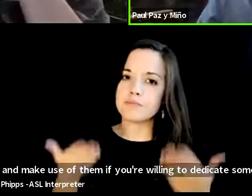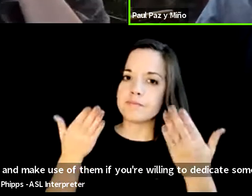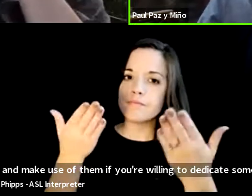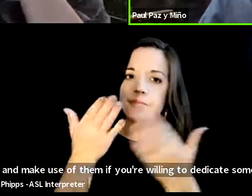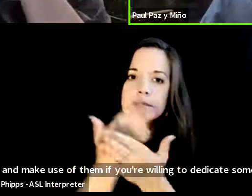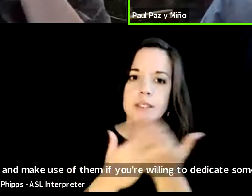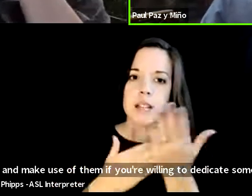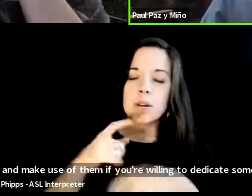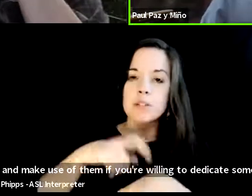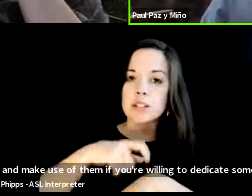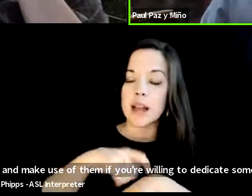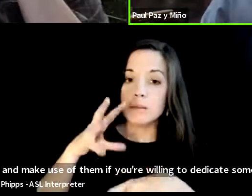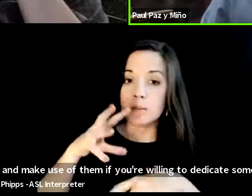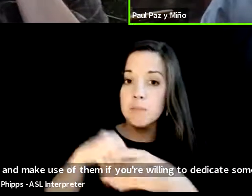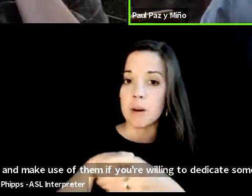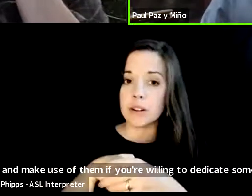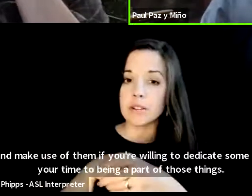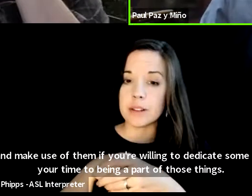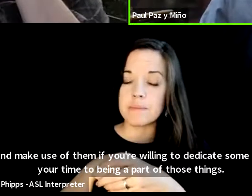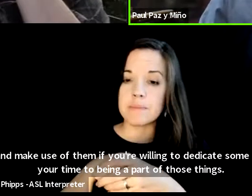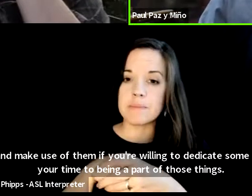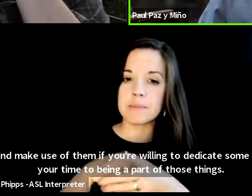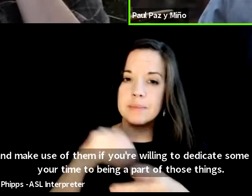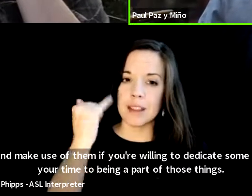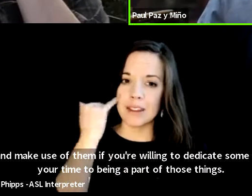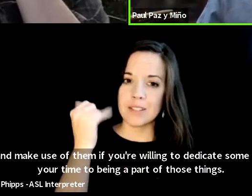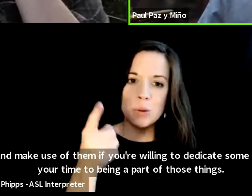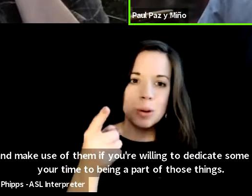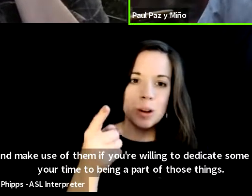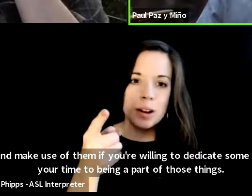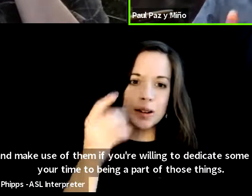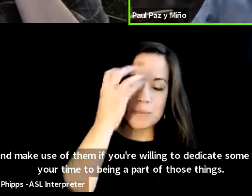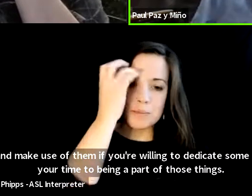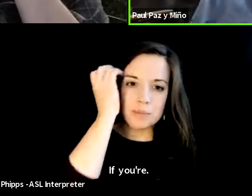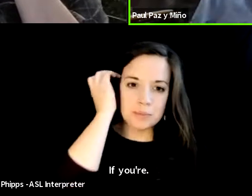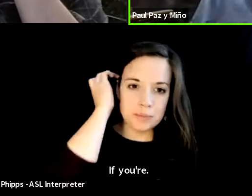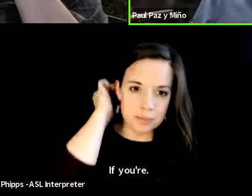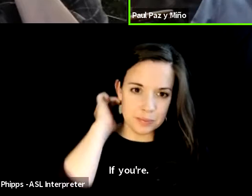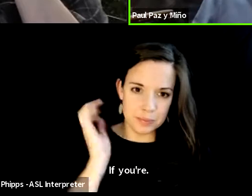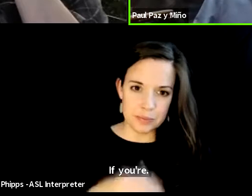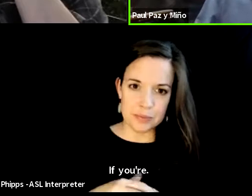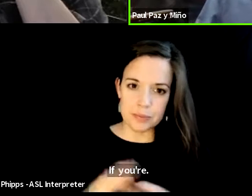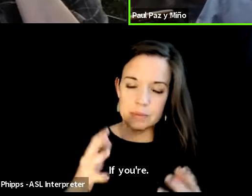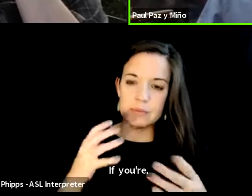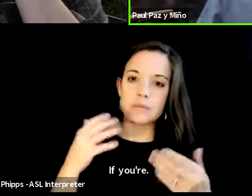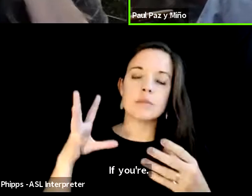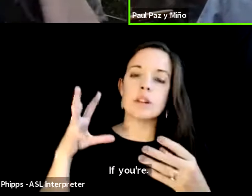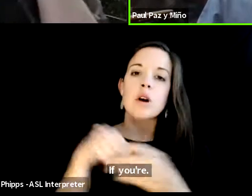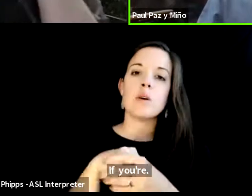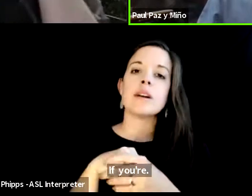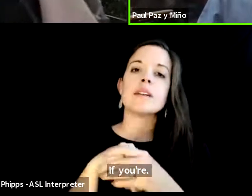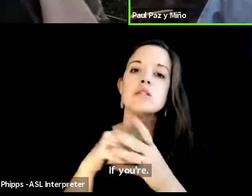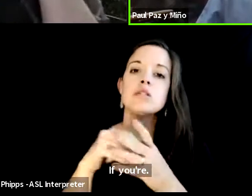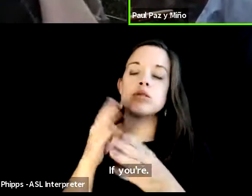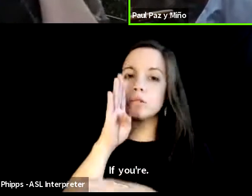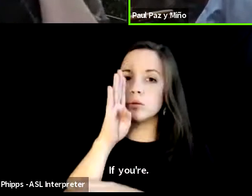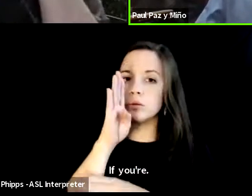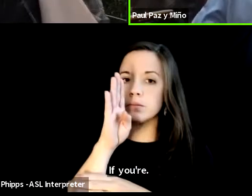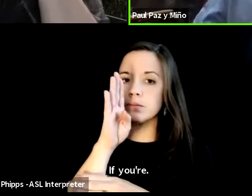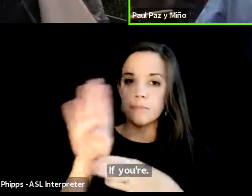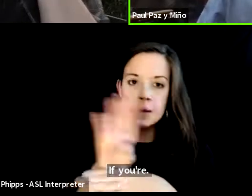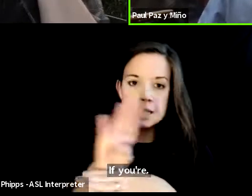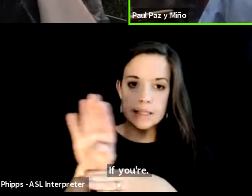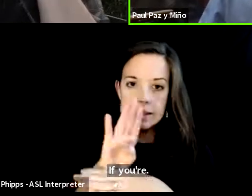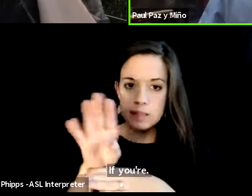to being a part of those things if you're um going into business for example the